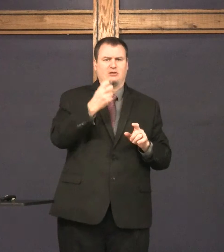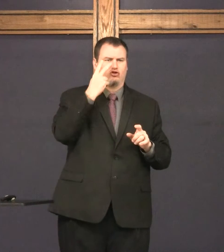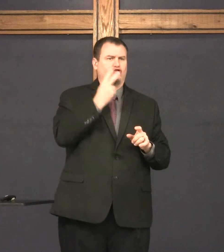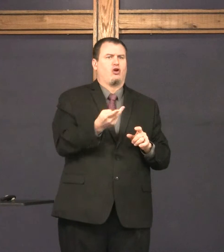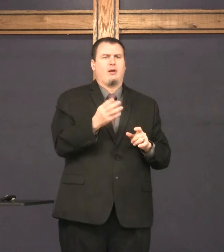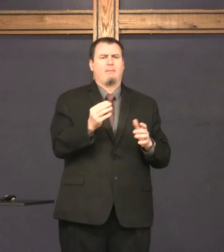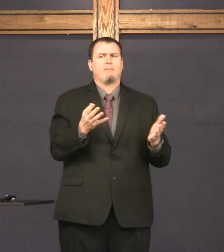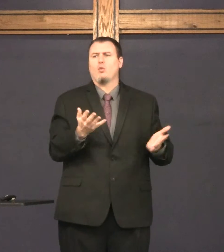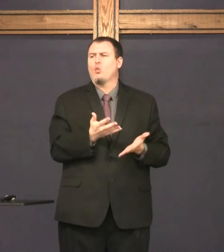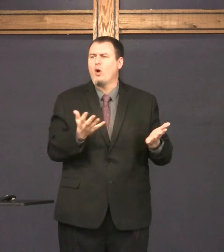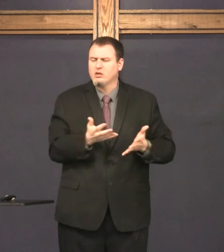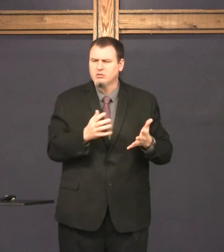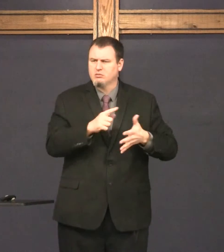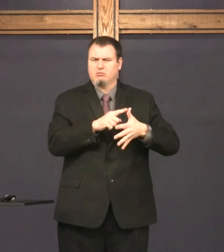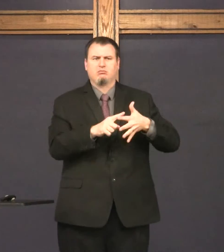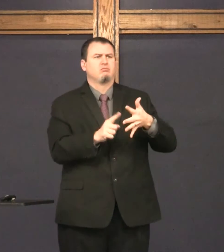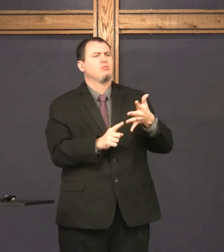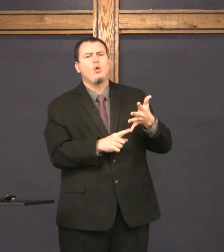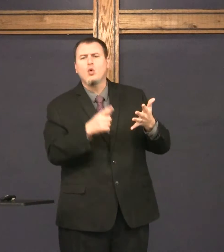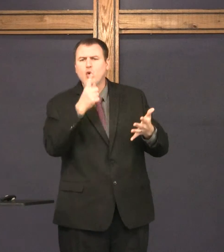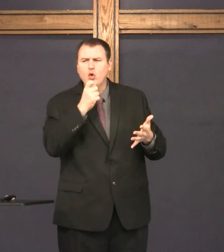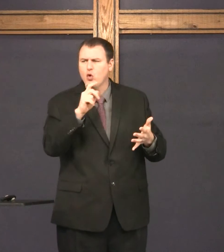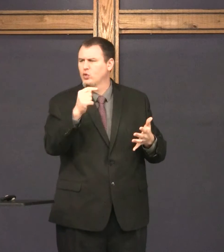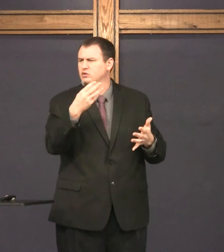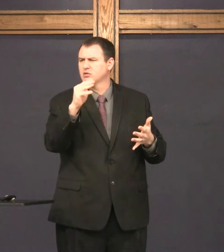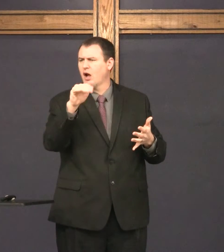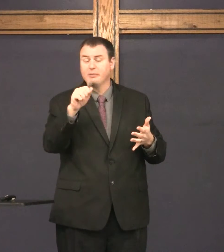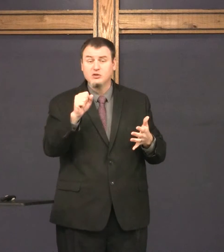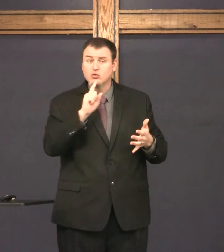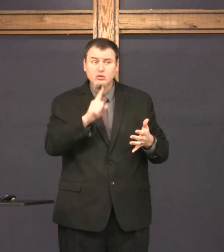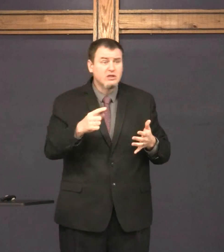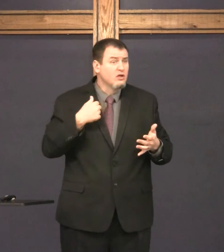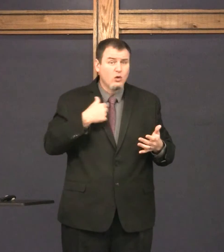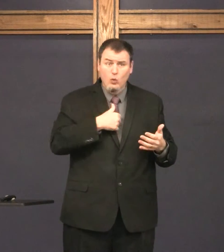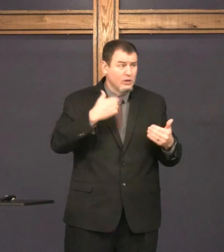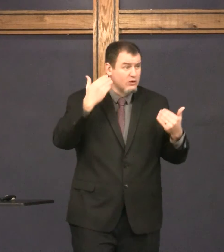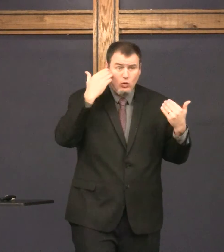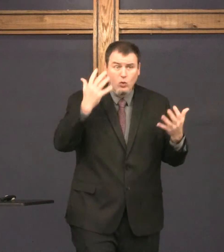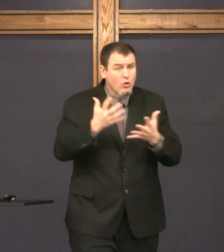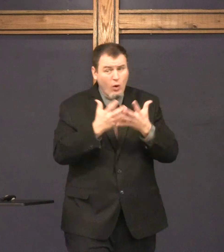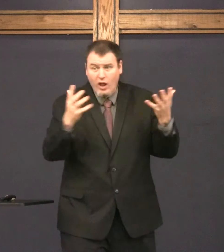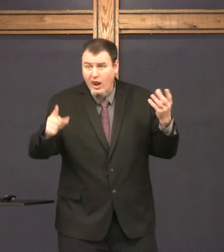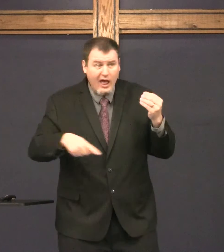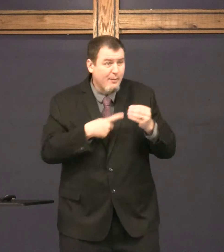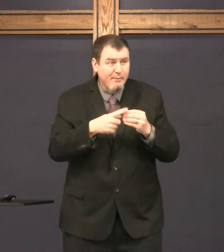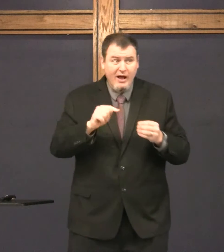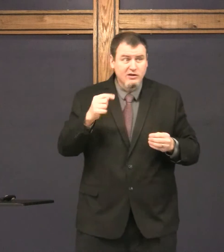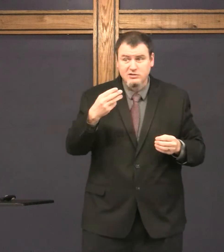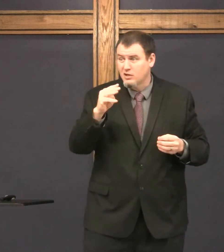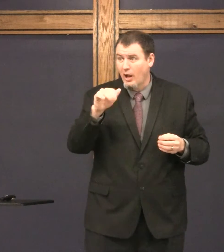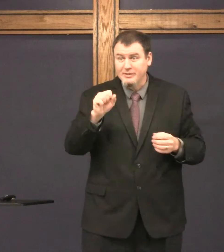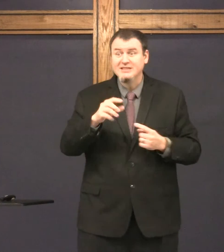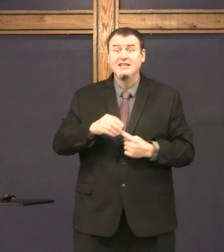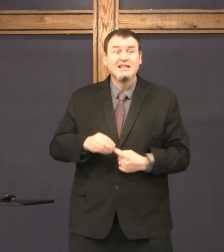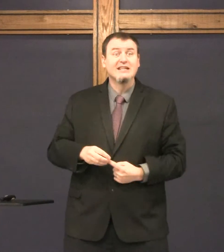what was the last time that Thomas saw him? Who was Thomas? We really don't know a lot about Thomas.